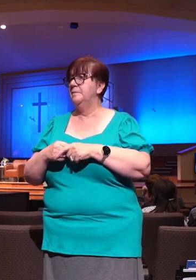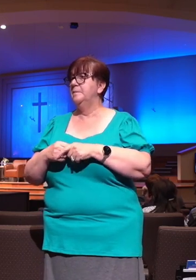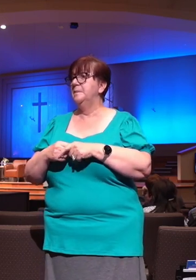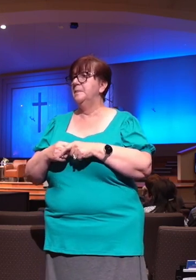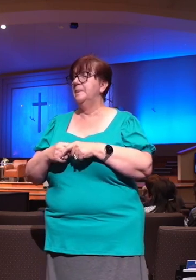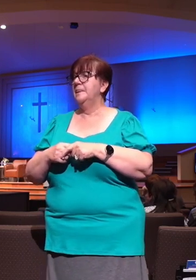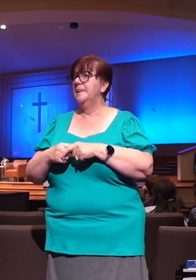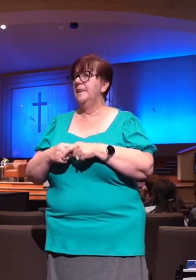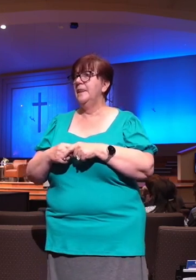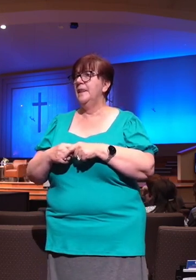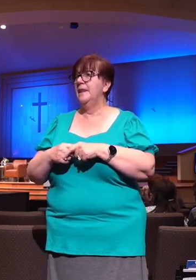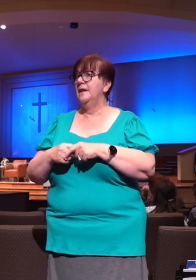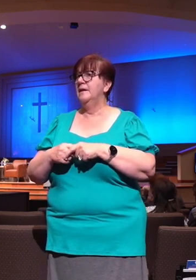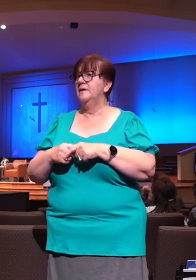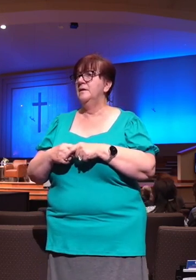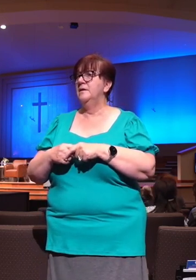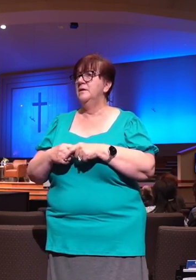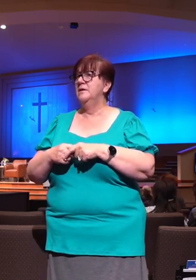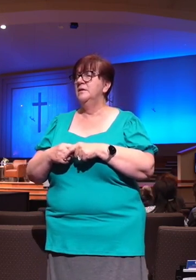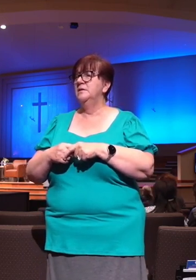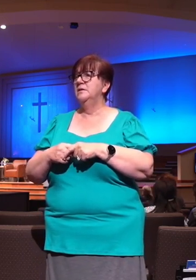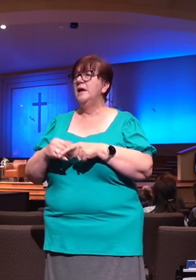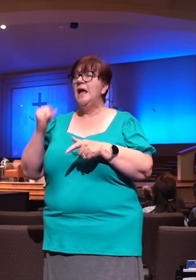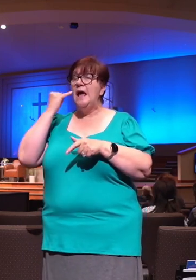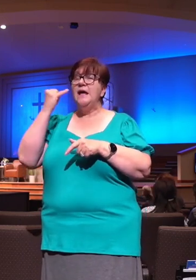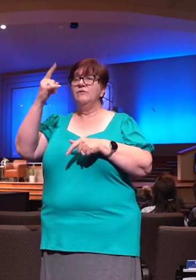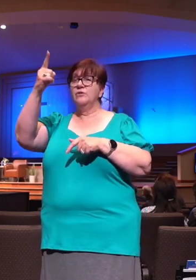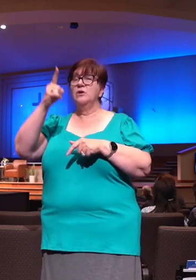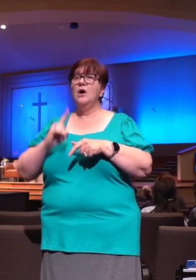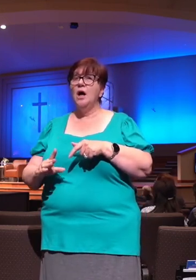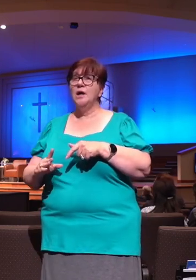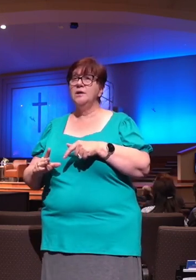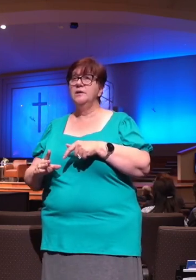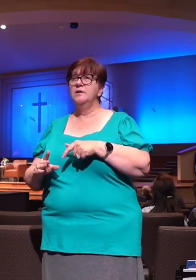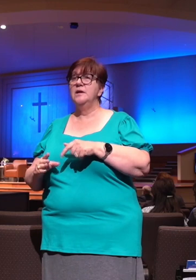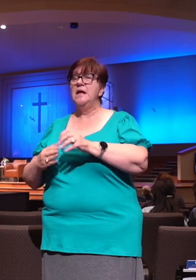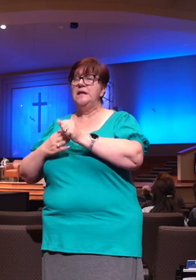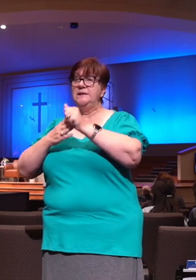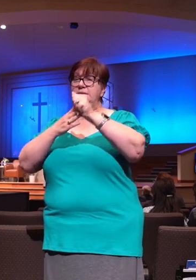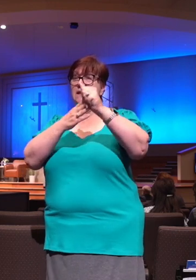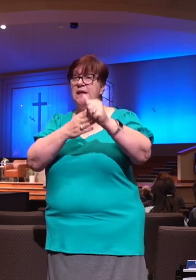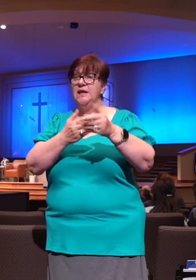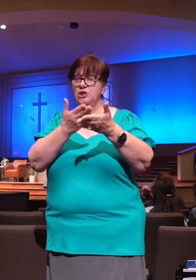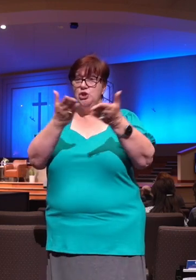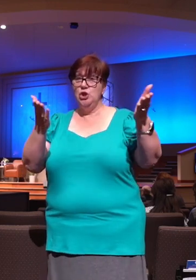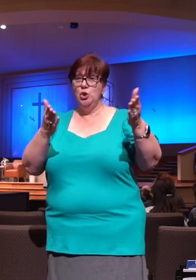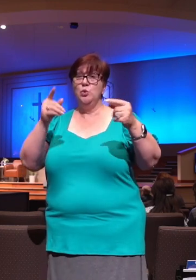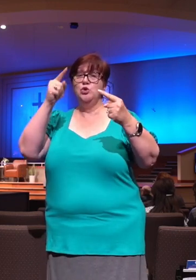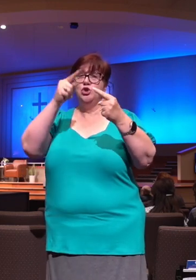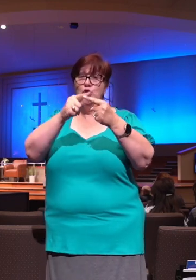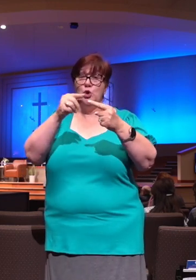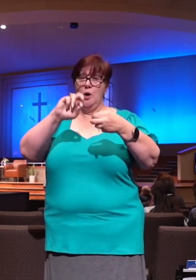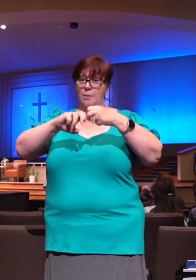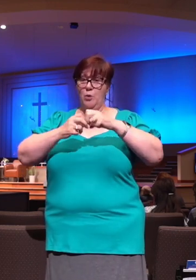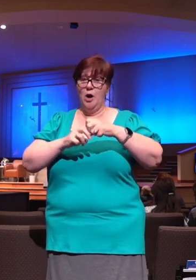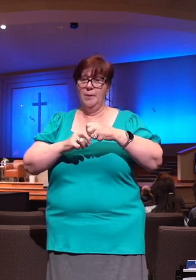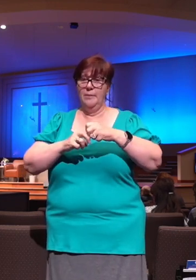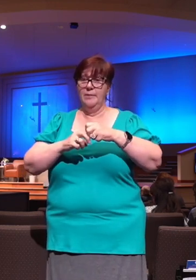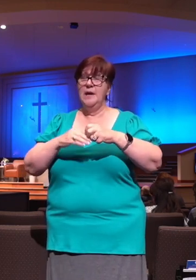a difficult, a difficult situation. If God will bring you to it, God can bring you through it. And so God is always good. He's